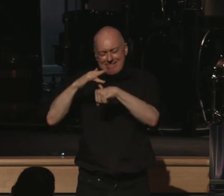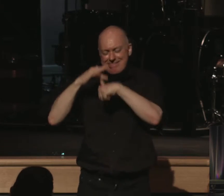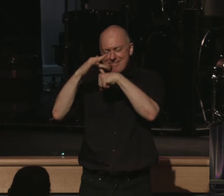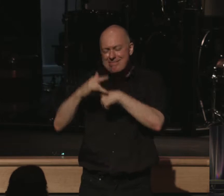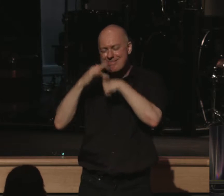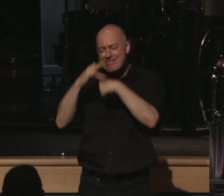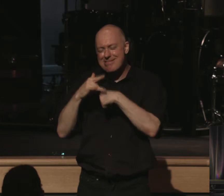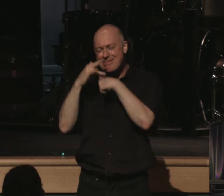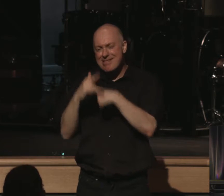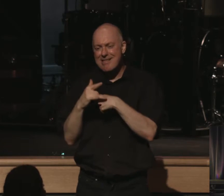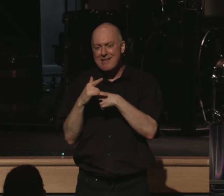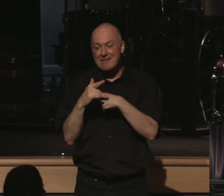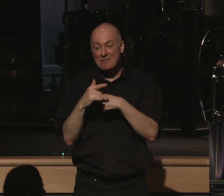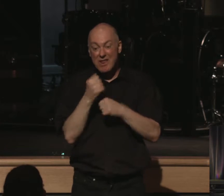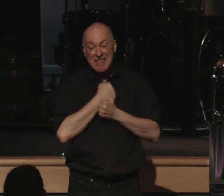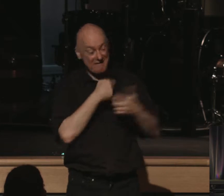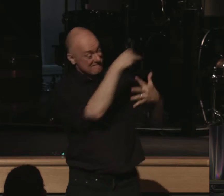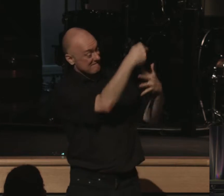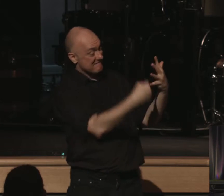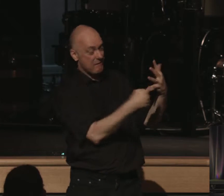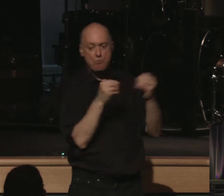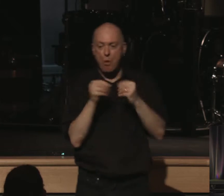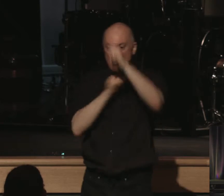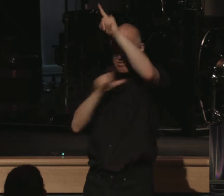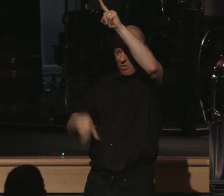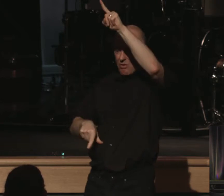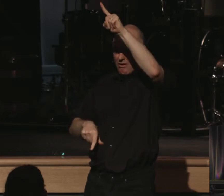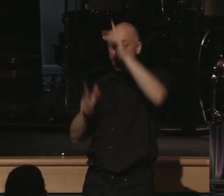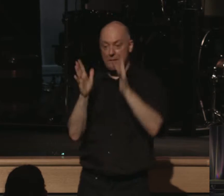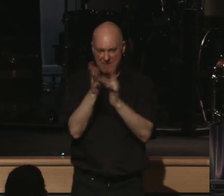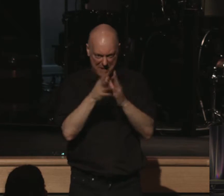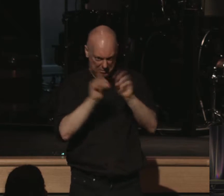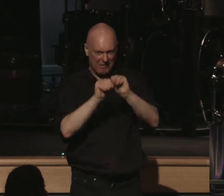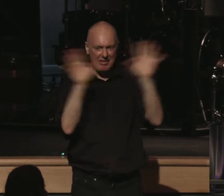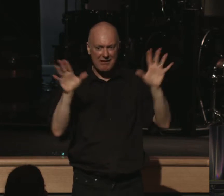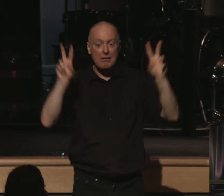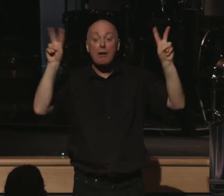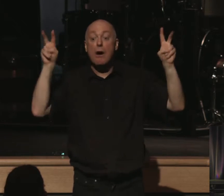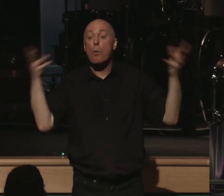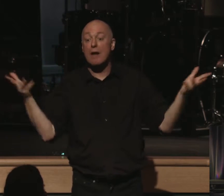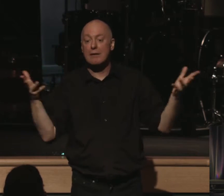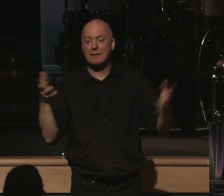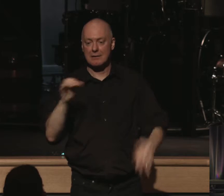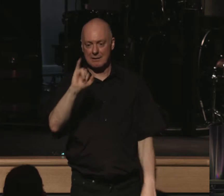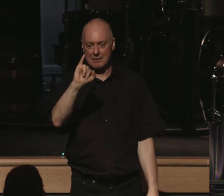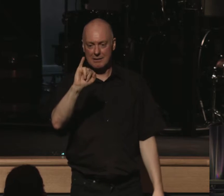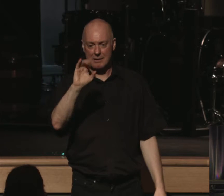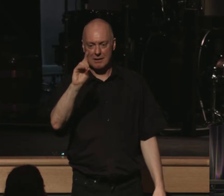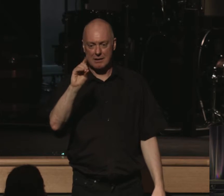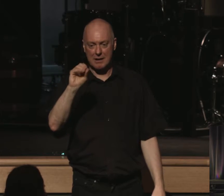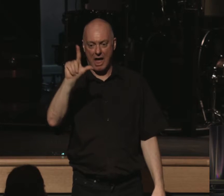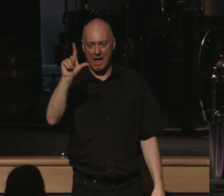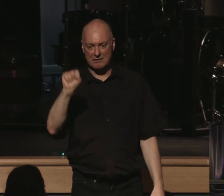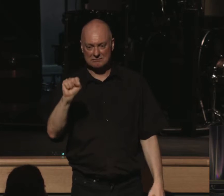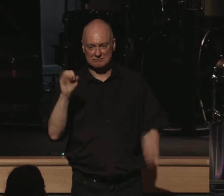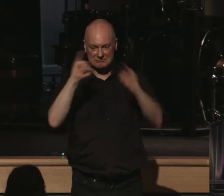love them more than the Lord. And the Bible is very clear on what these things are called. They're called idols. An idol